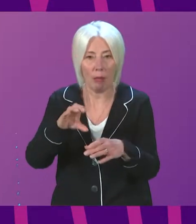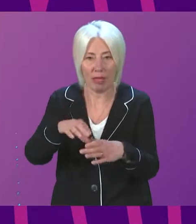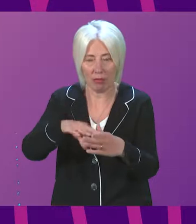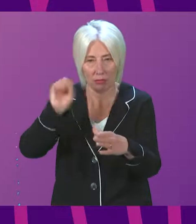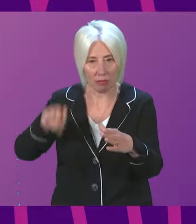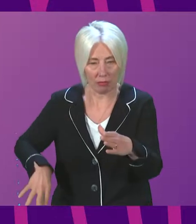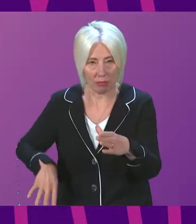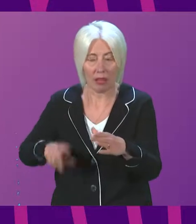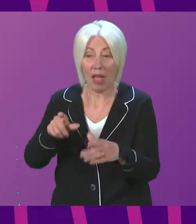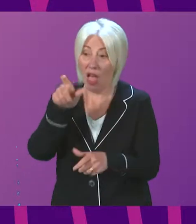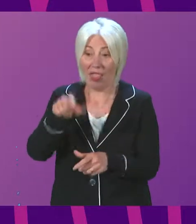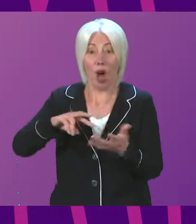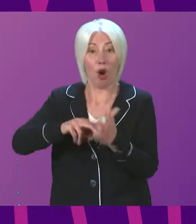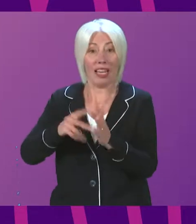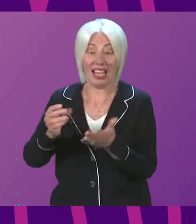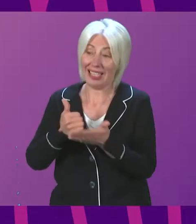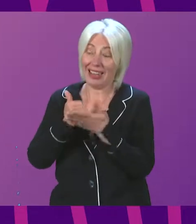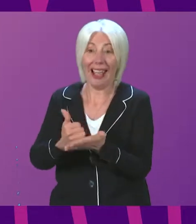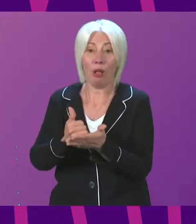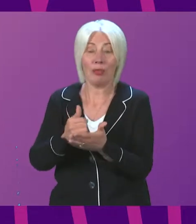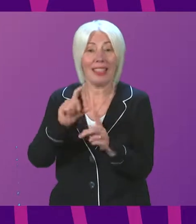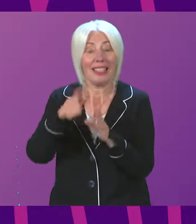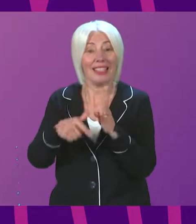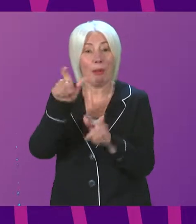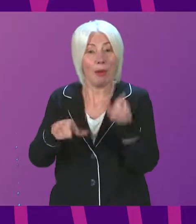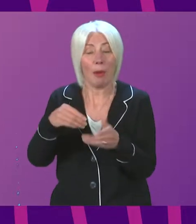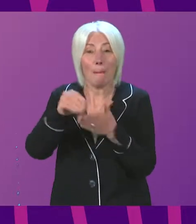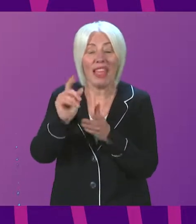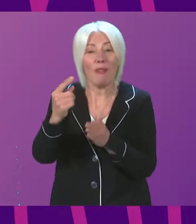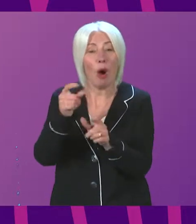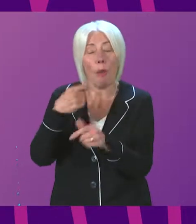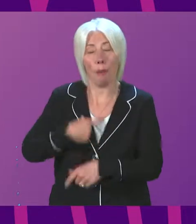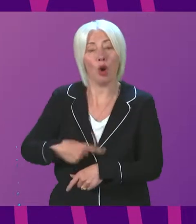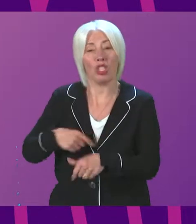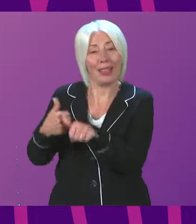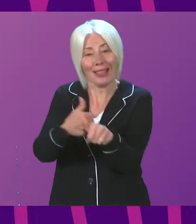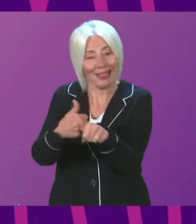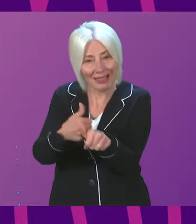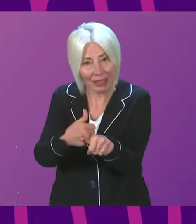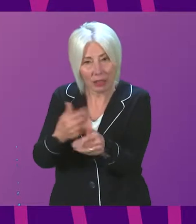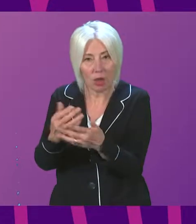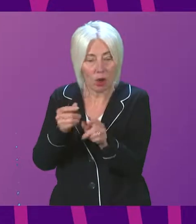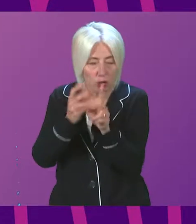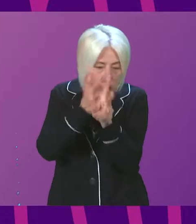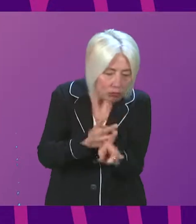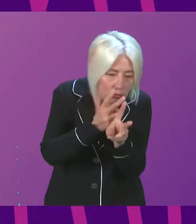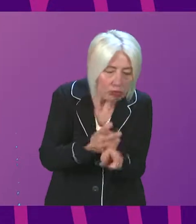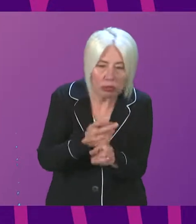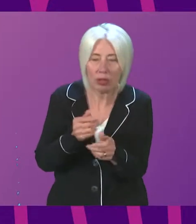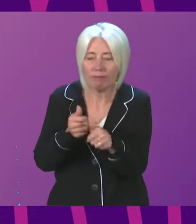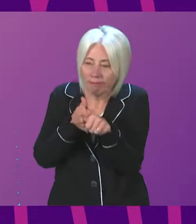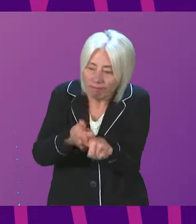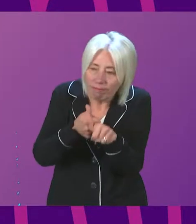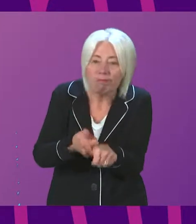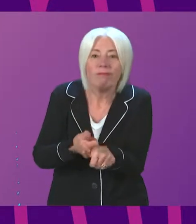that helps disabled people pay for their personal assistance who in turn provide care and support for disabled people